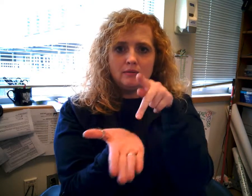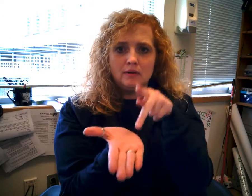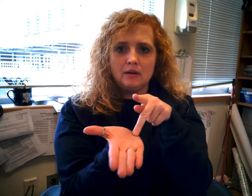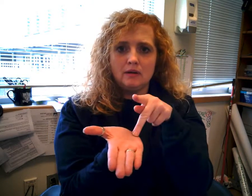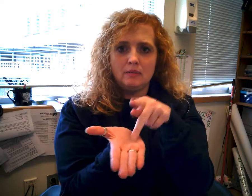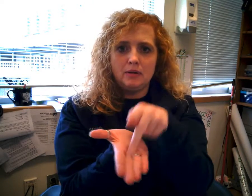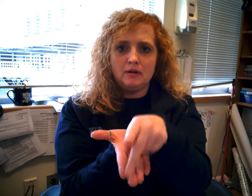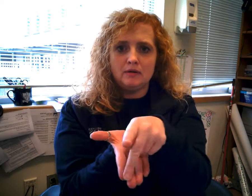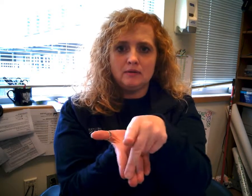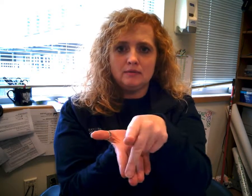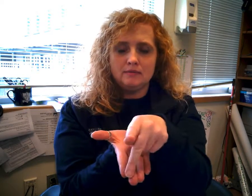Peer.